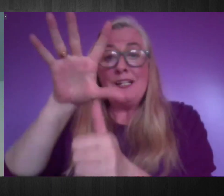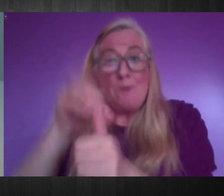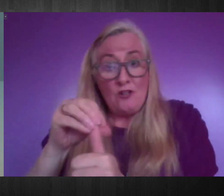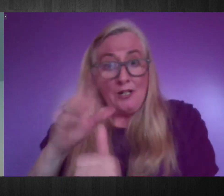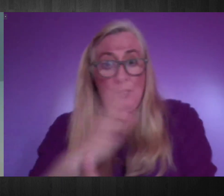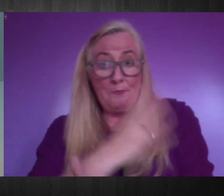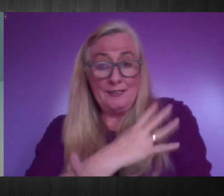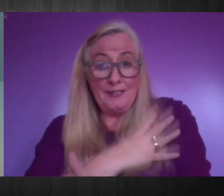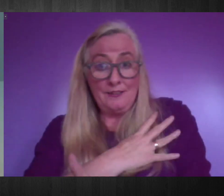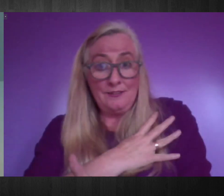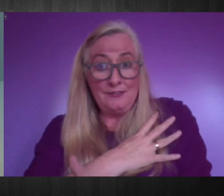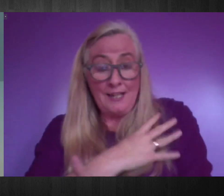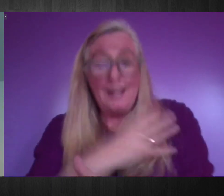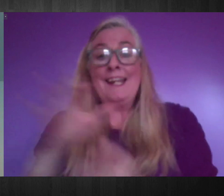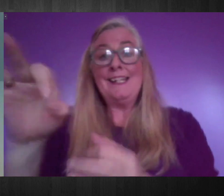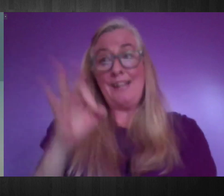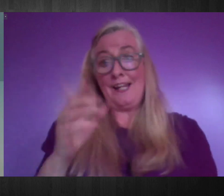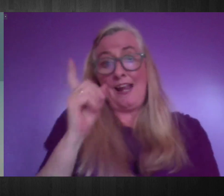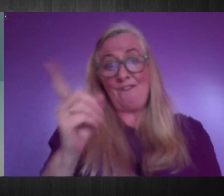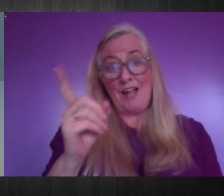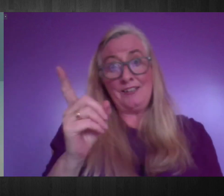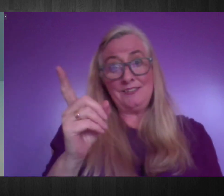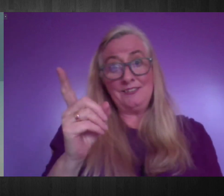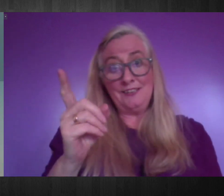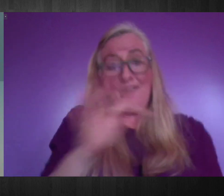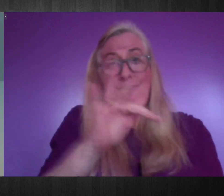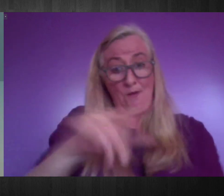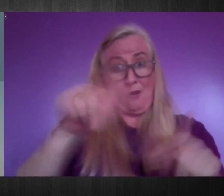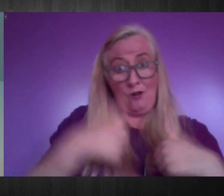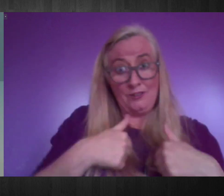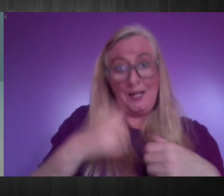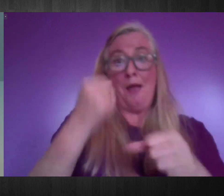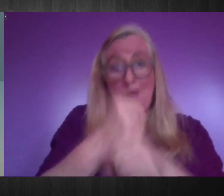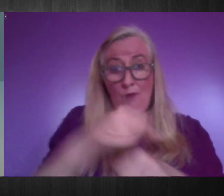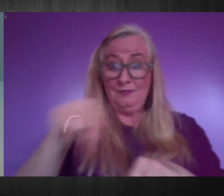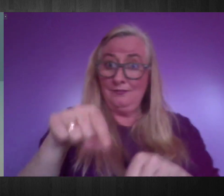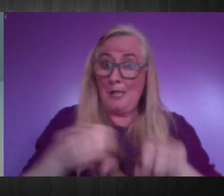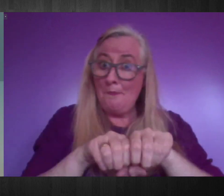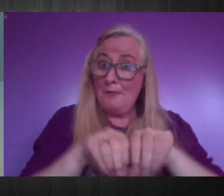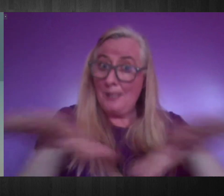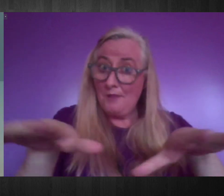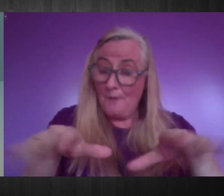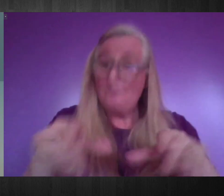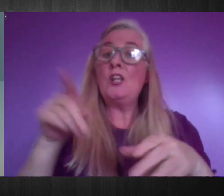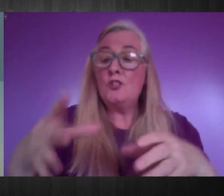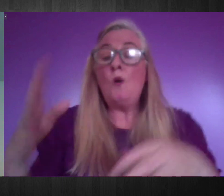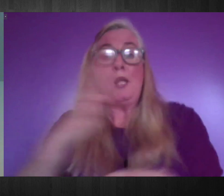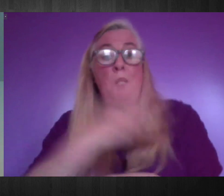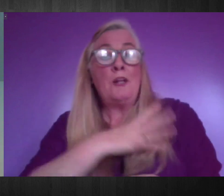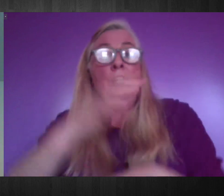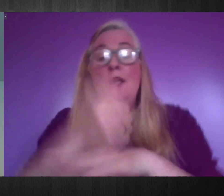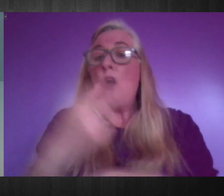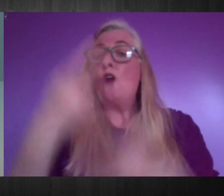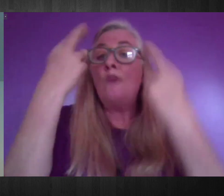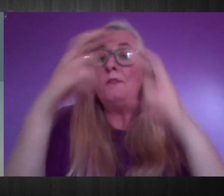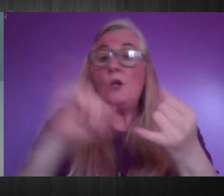consider and take advice on the state's response to the pandemic. The committee includes representation of all parties